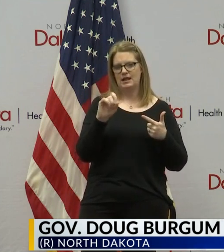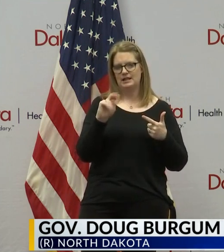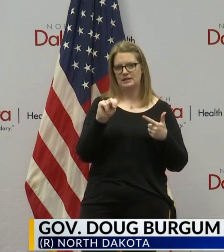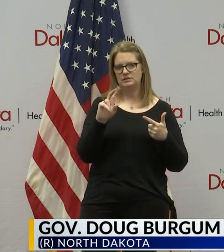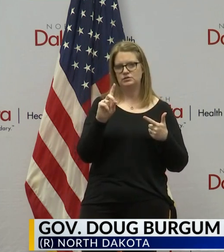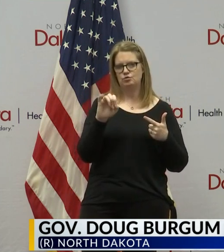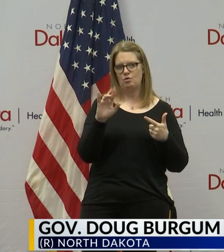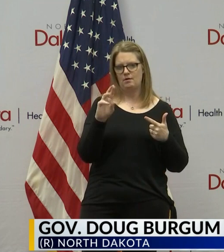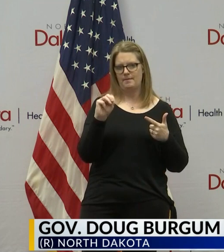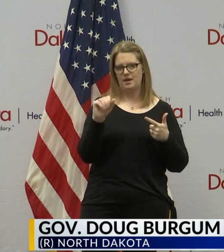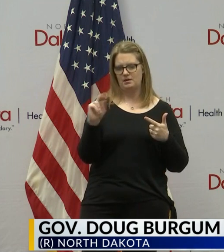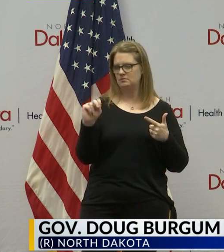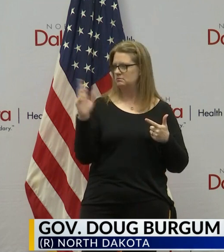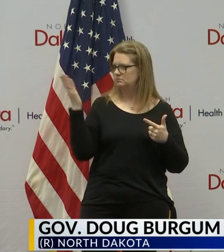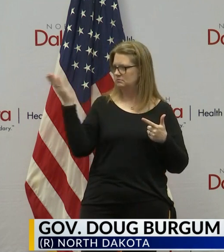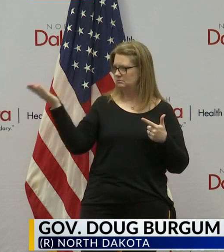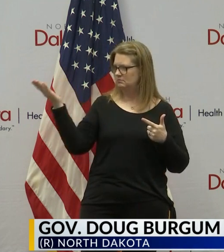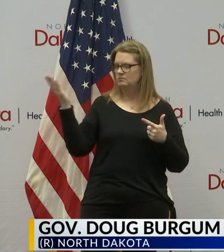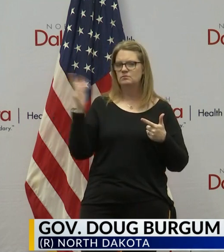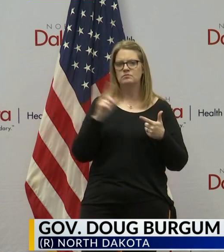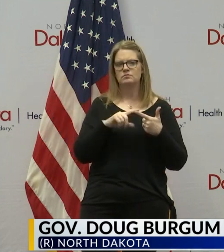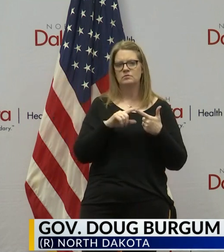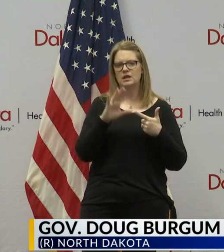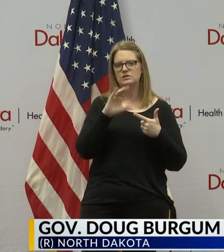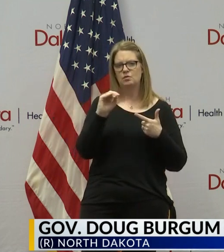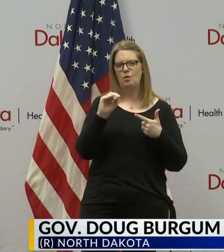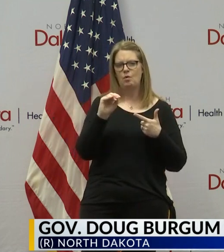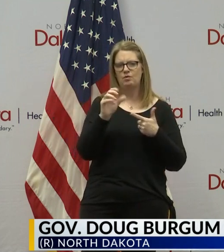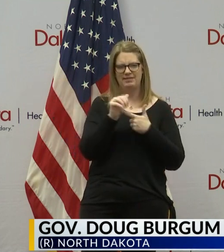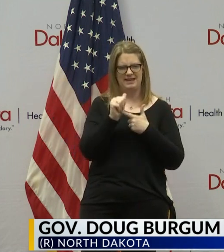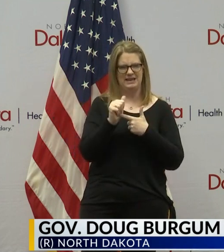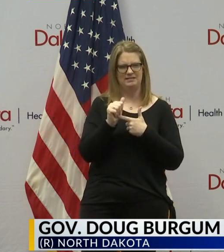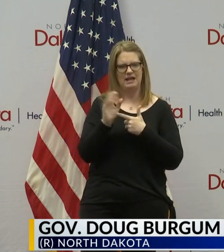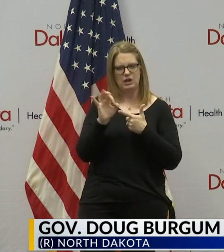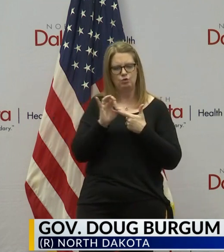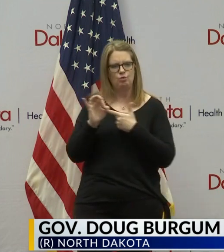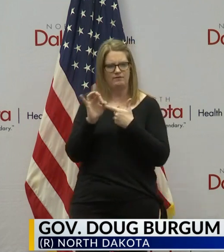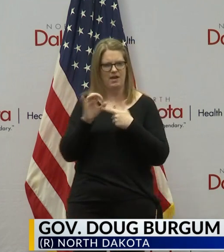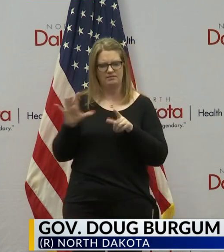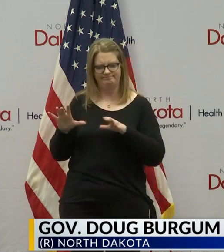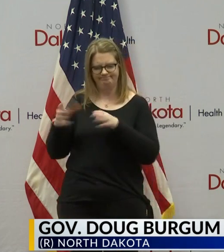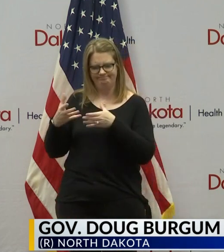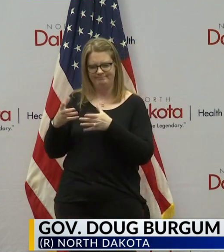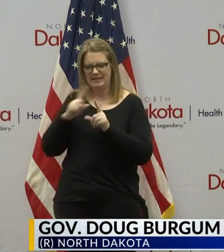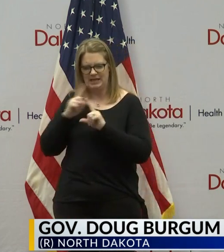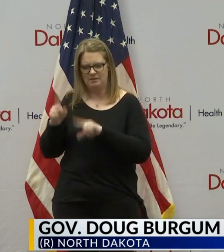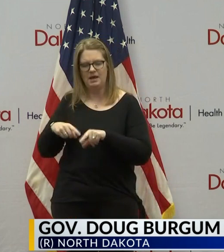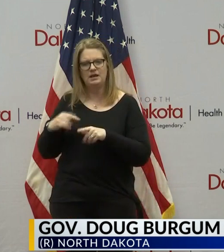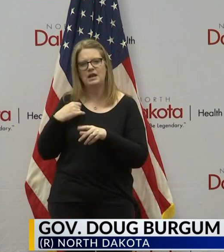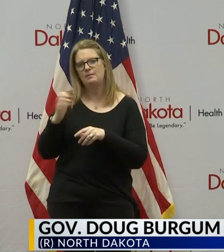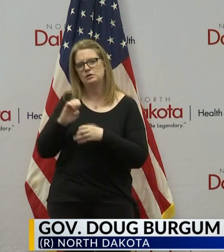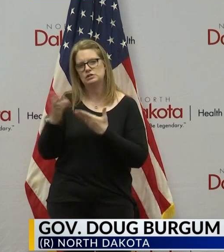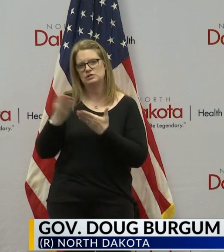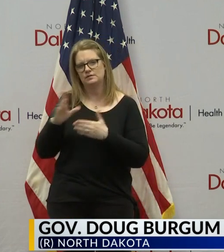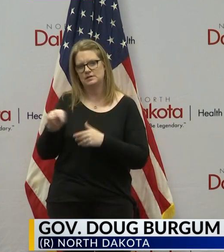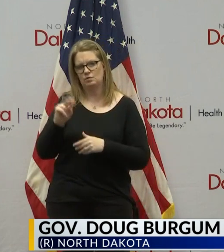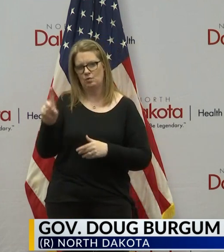is the leading the co-leading the unified command and also leads emergency services for North Dakota